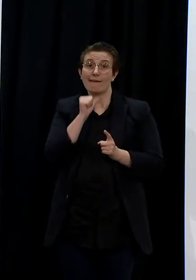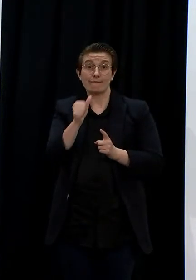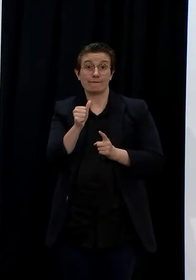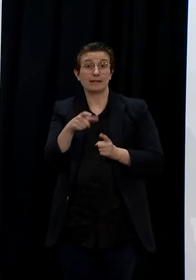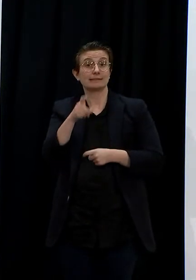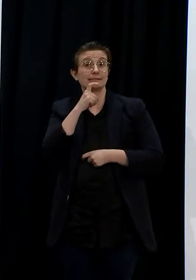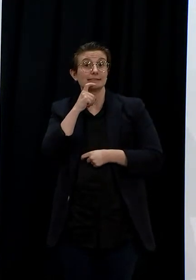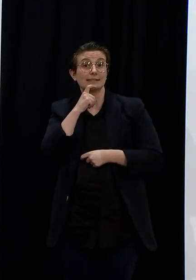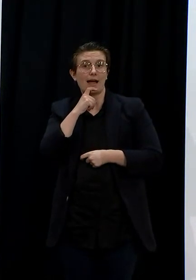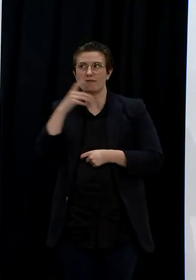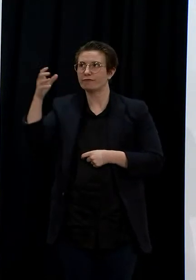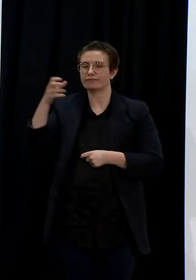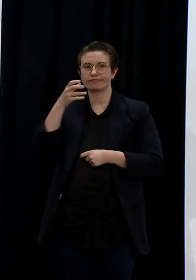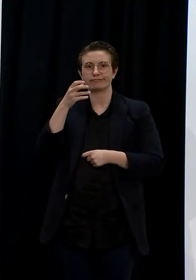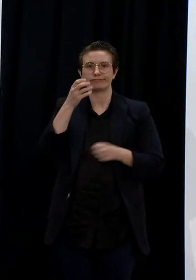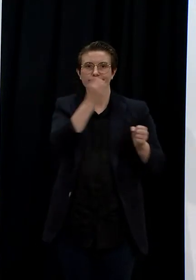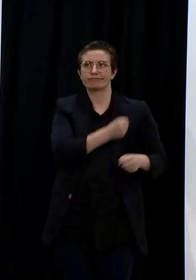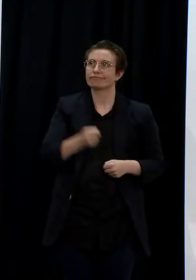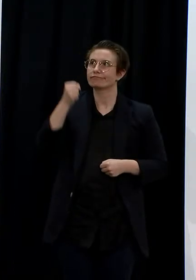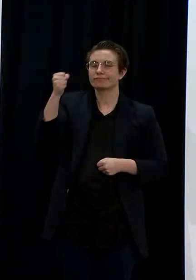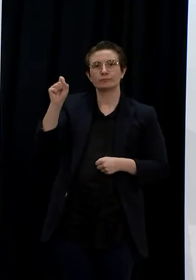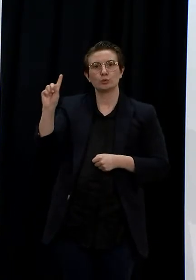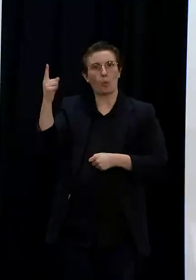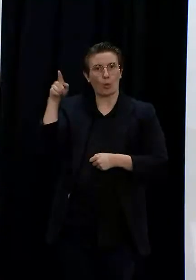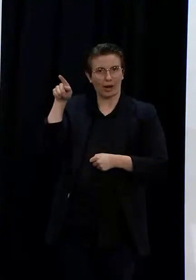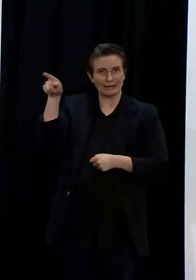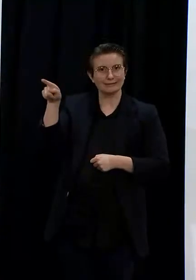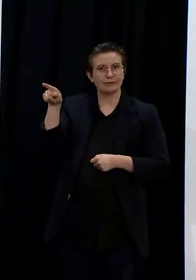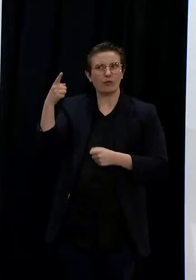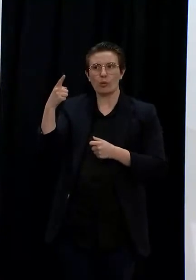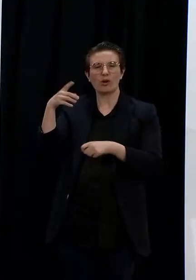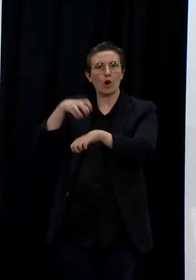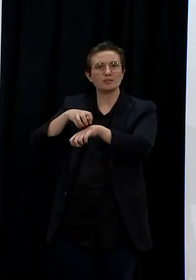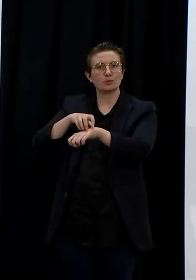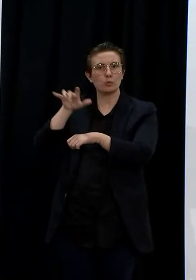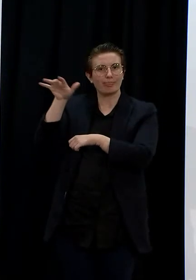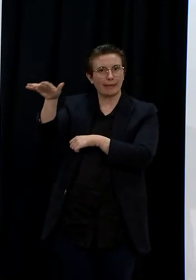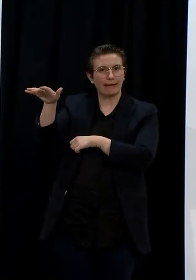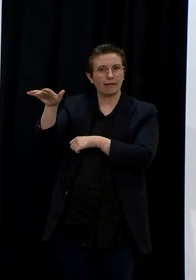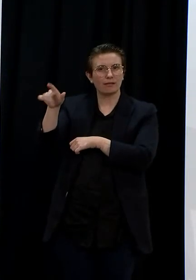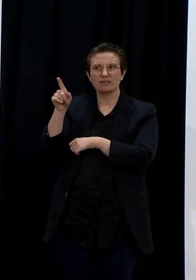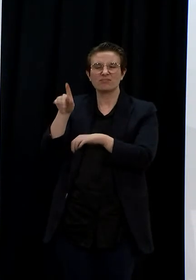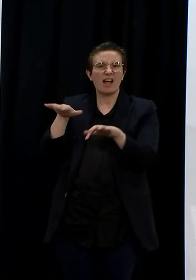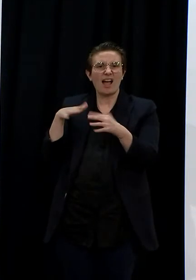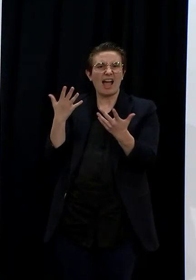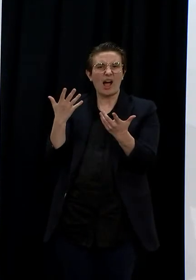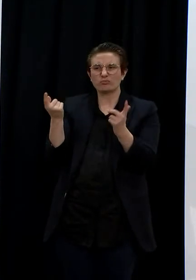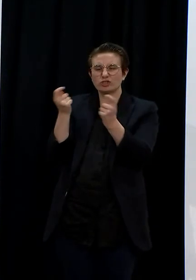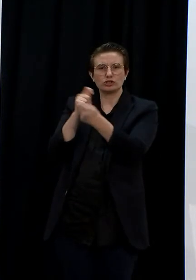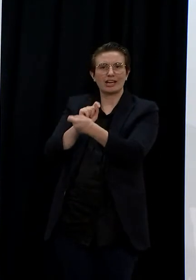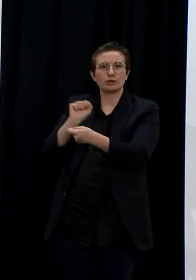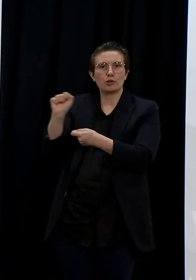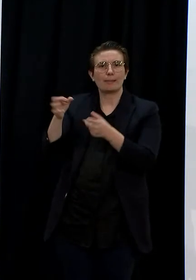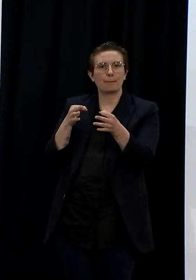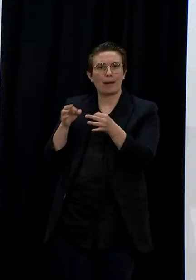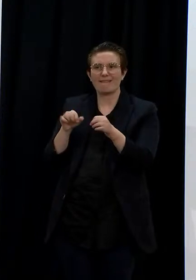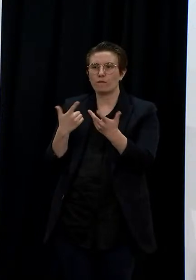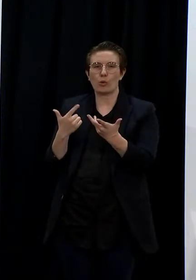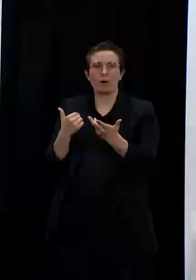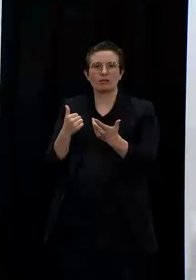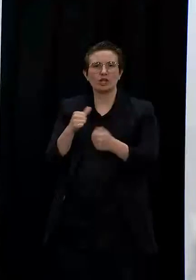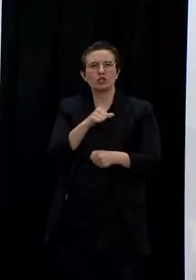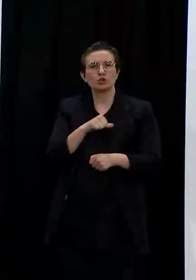on elective and outpatient? Also the age of people in ICU and their status.